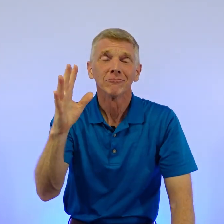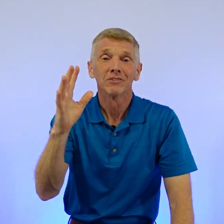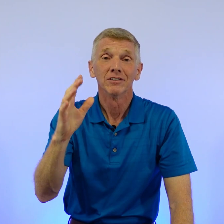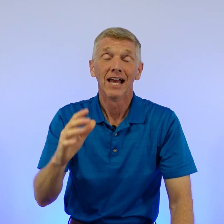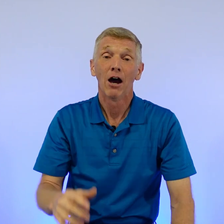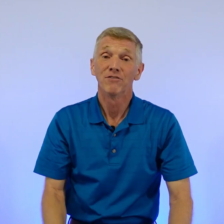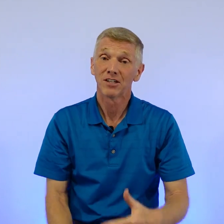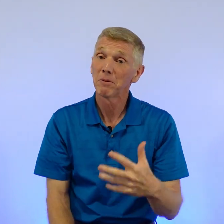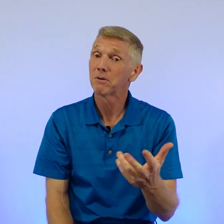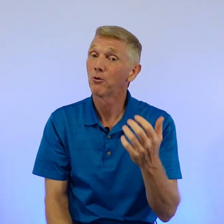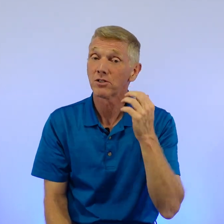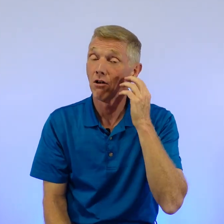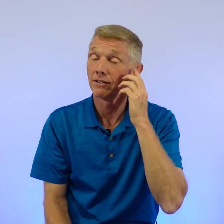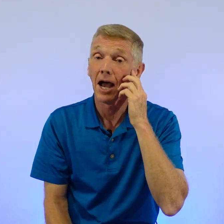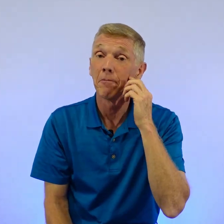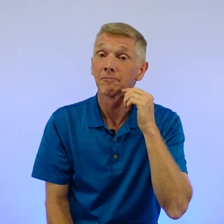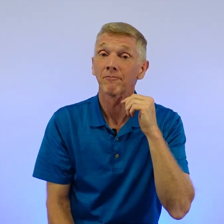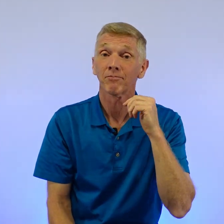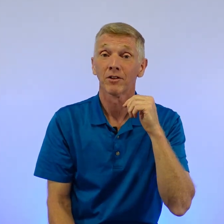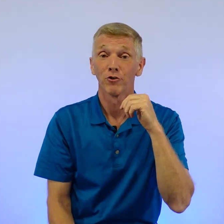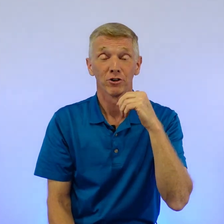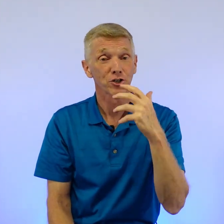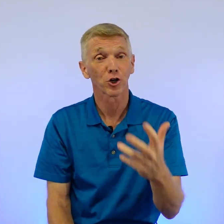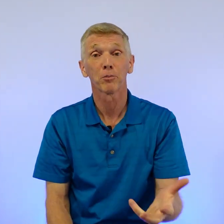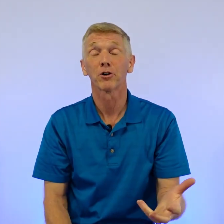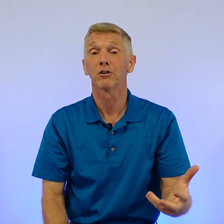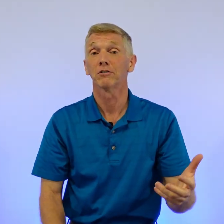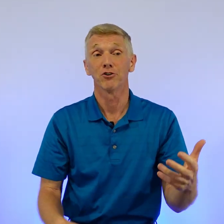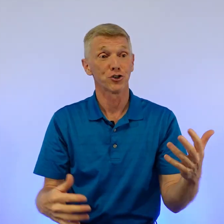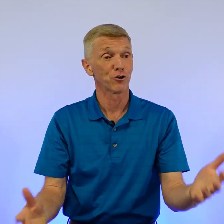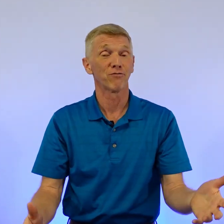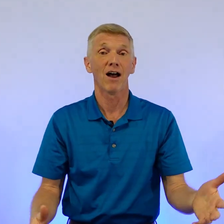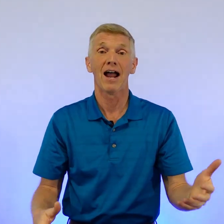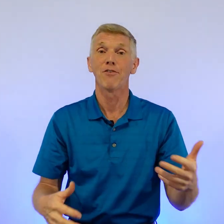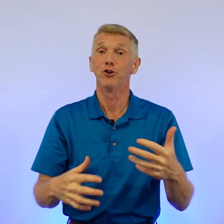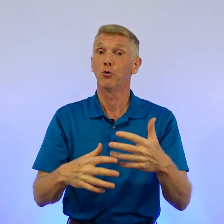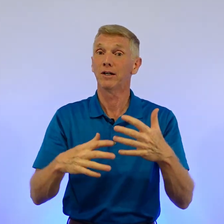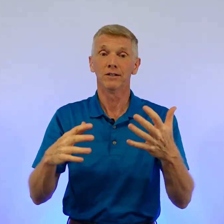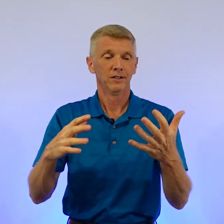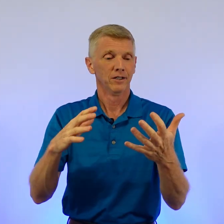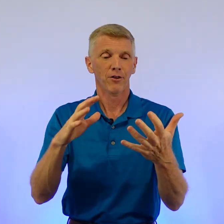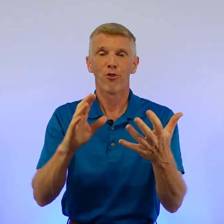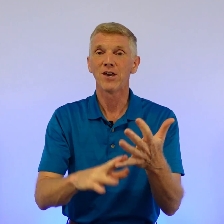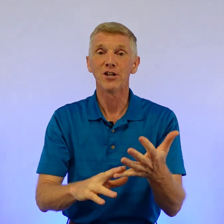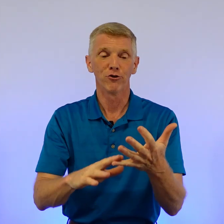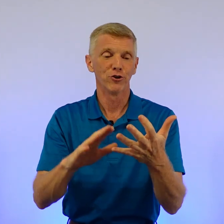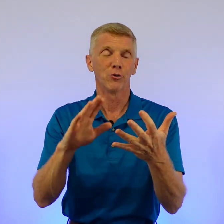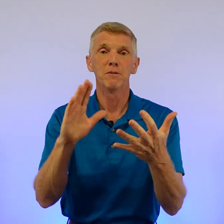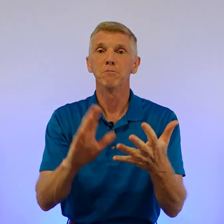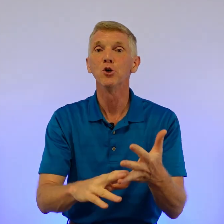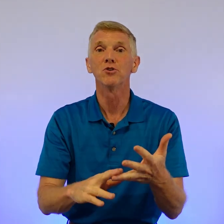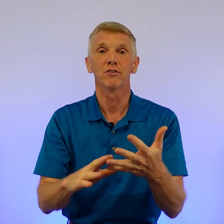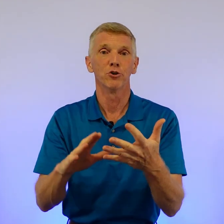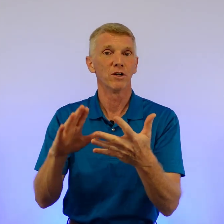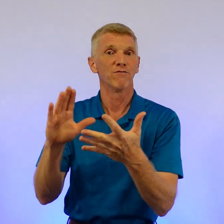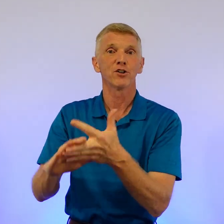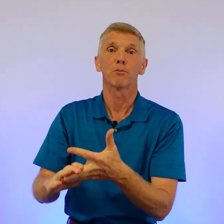Now, if somebody's been doing this a long time, they're an interpreter, they're certified, they're doing theater, they're doing music, they're doing official